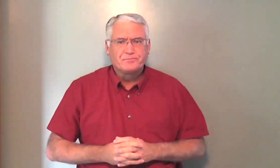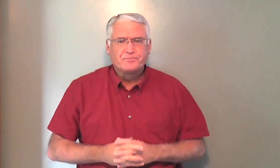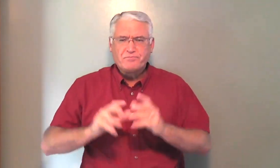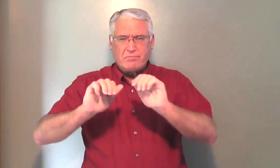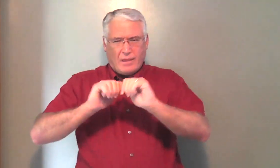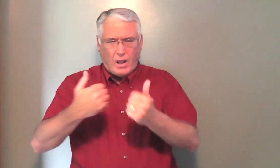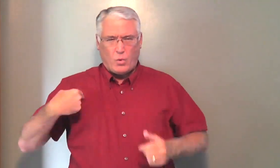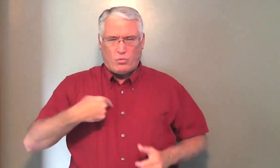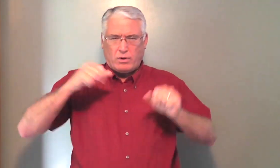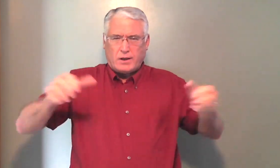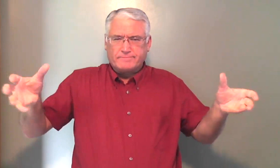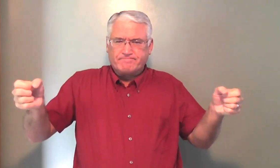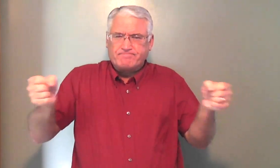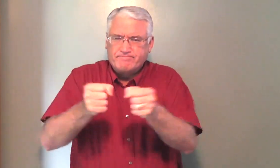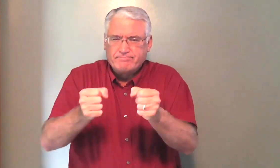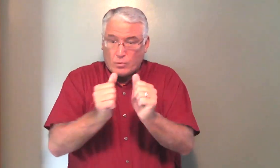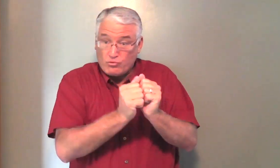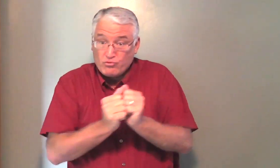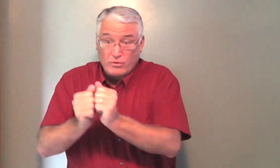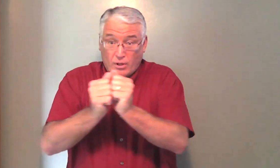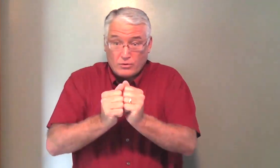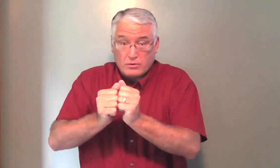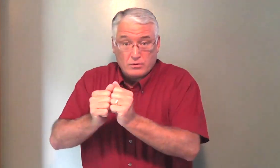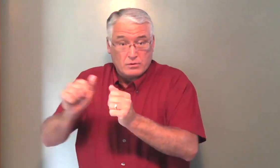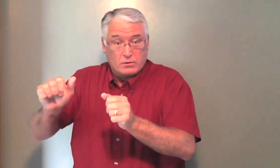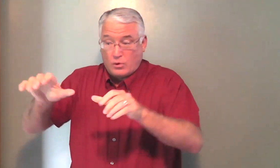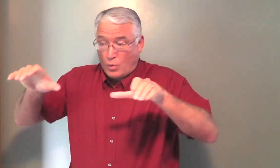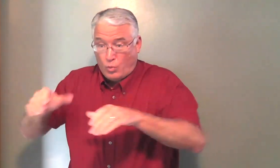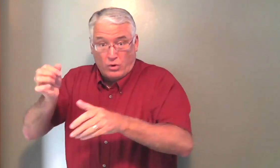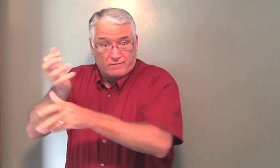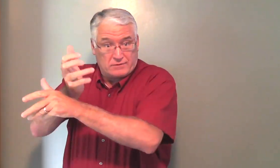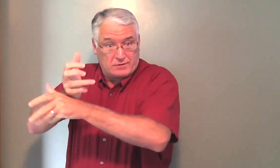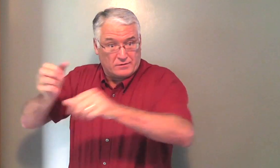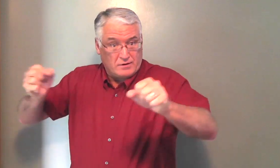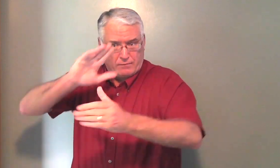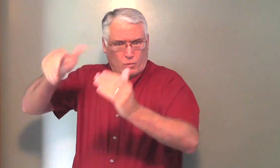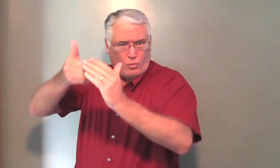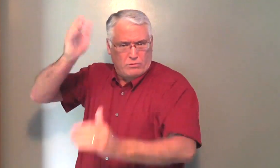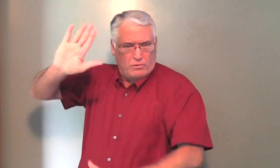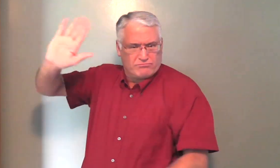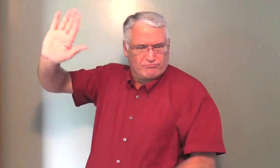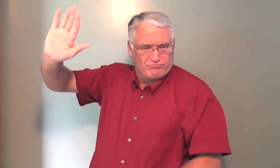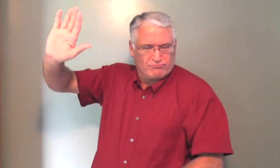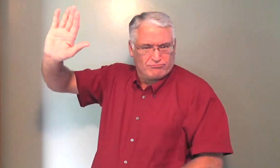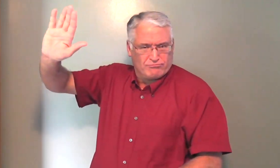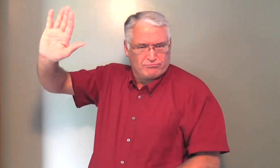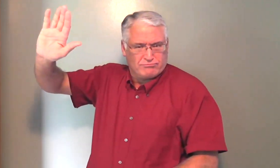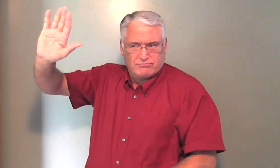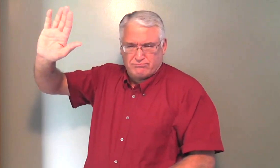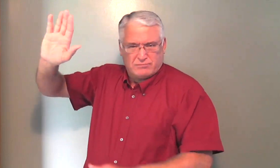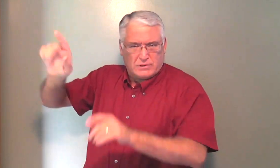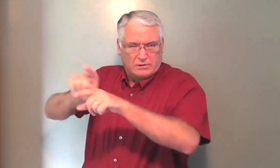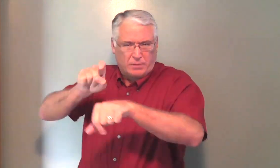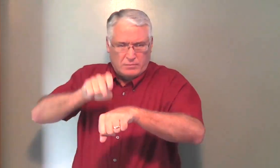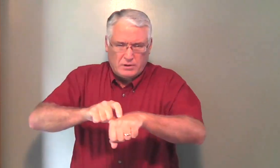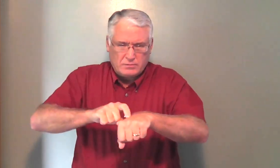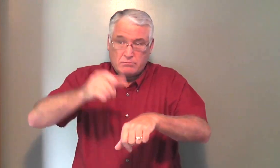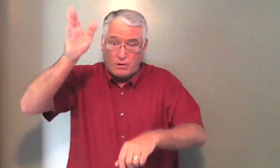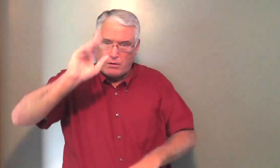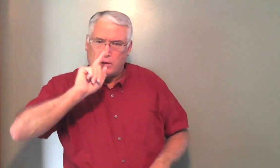So, how can we reconcile the work of salvation that is all of God's? And